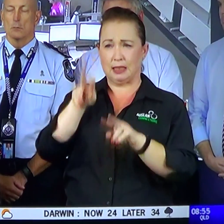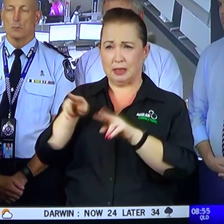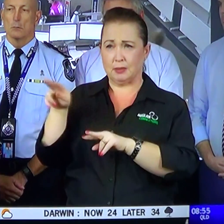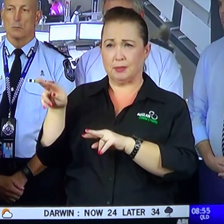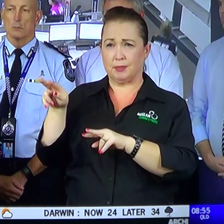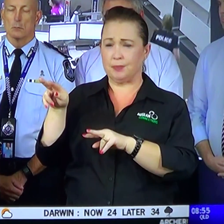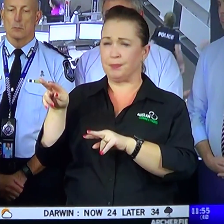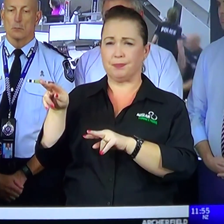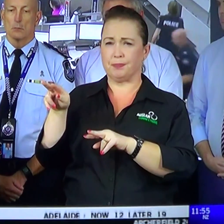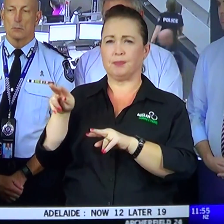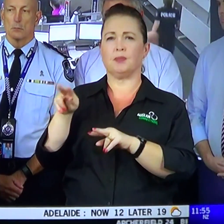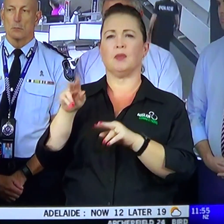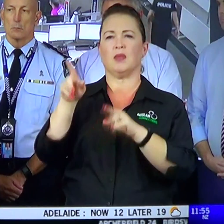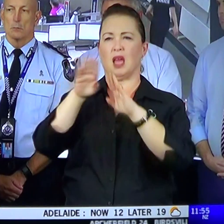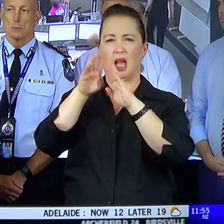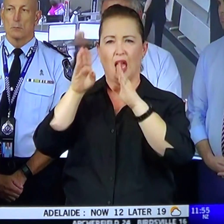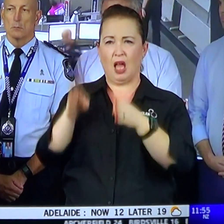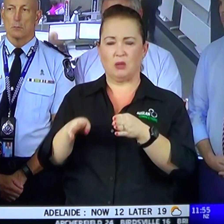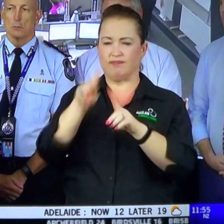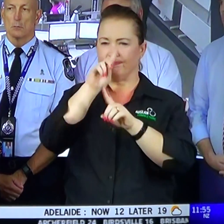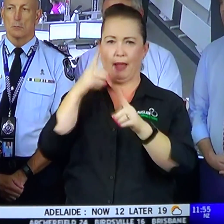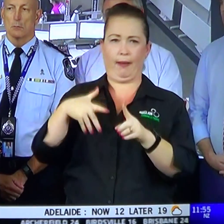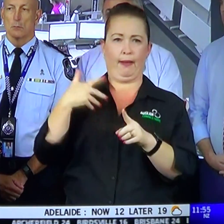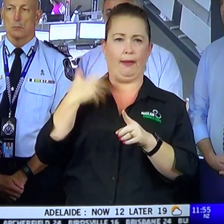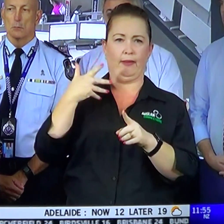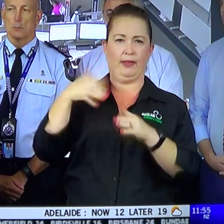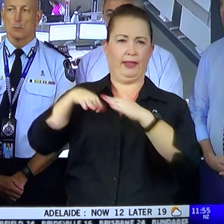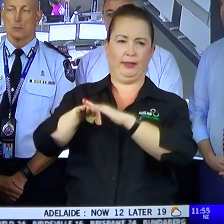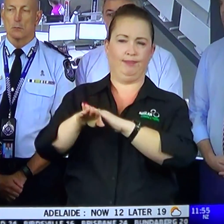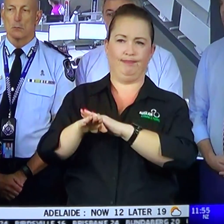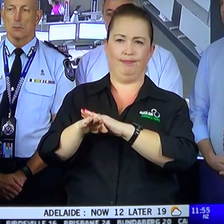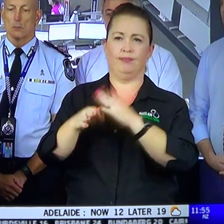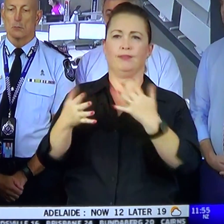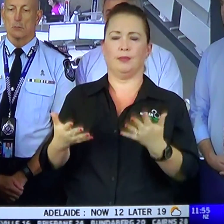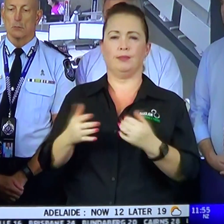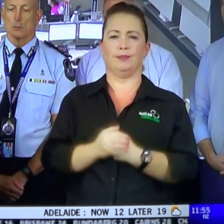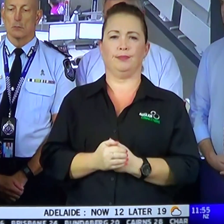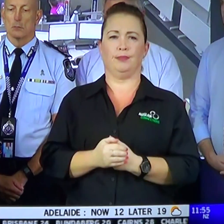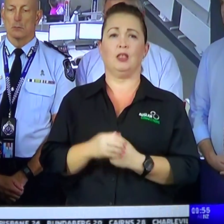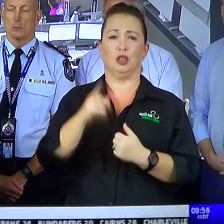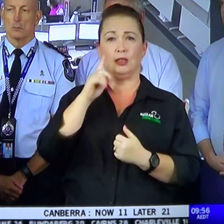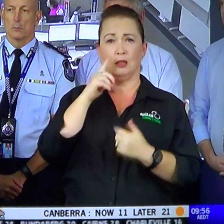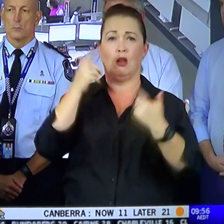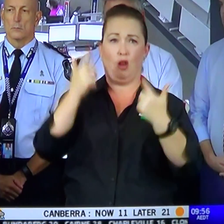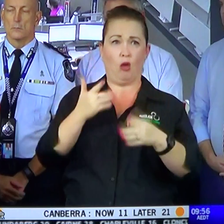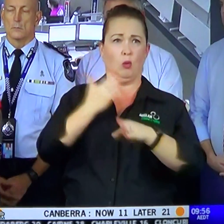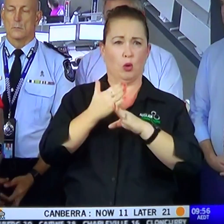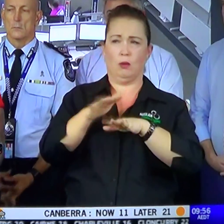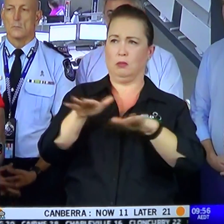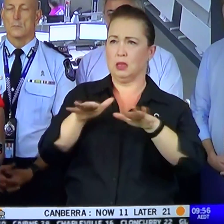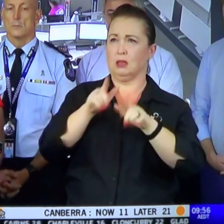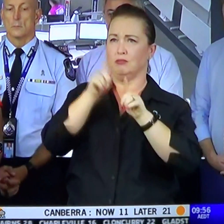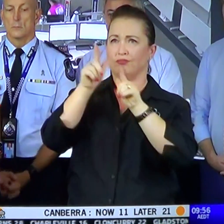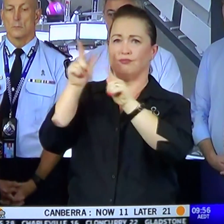longer housing, that are completely uninhabited at the moment. So as you can see, a lot of work is happening. We've had also some reports